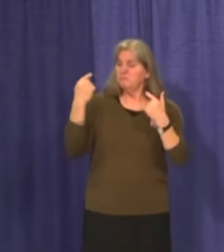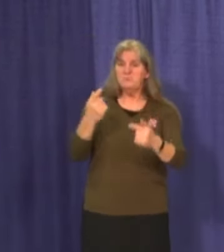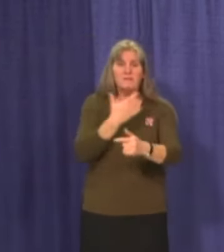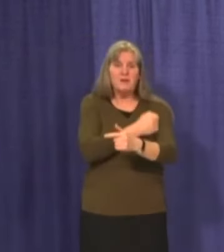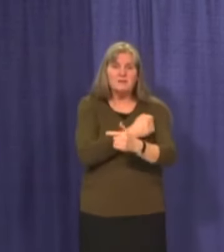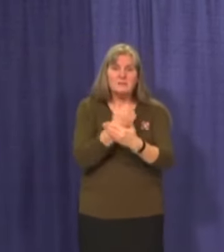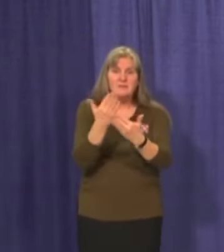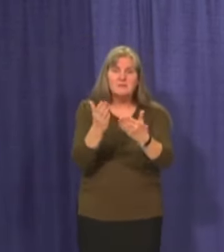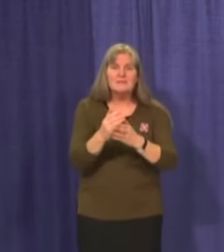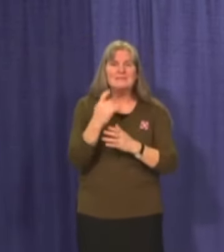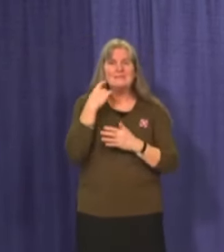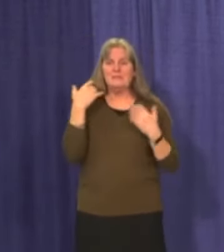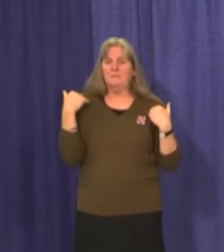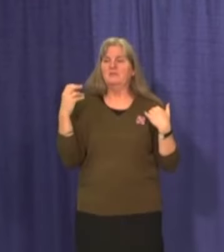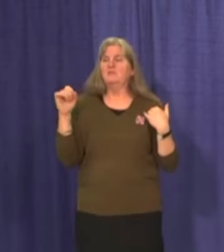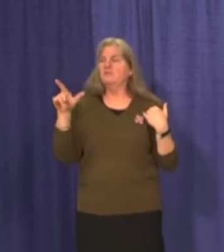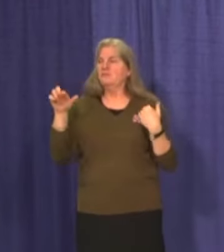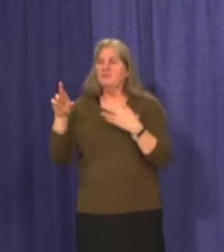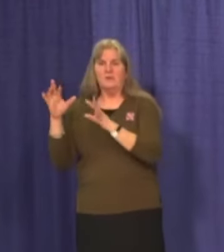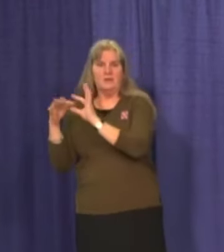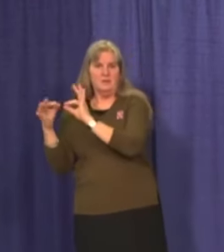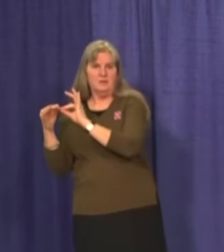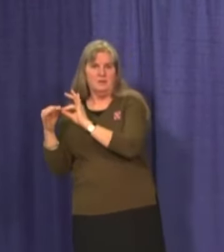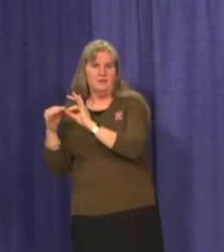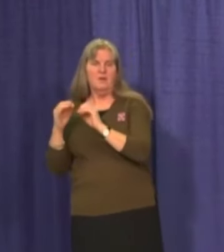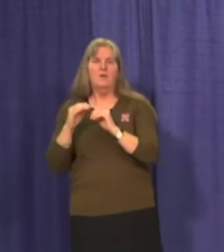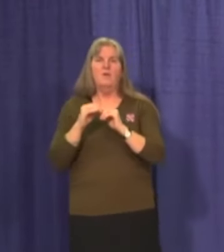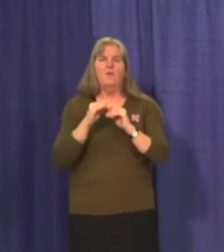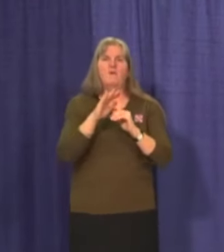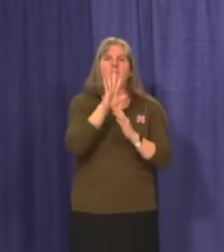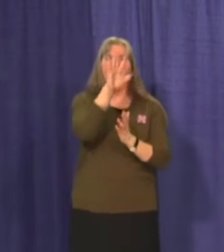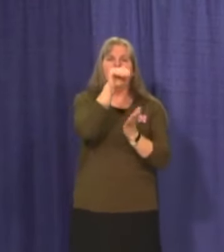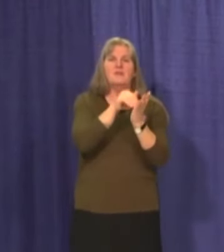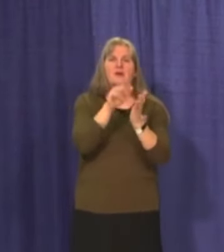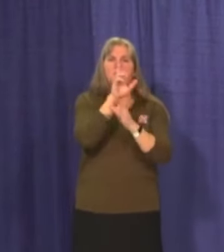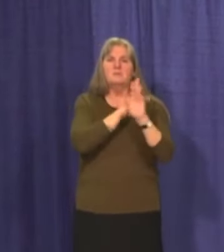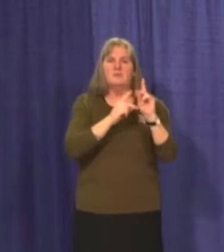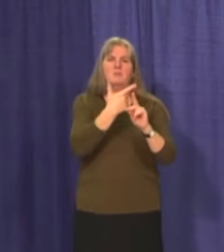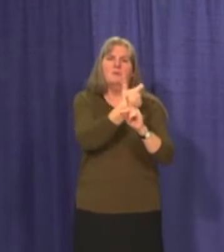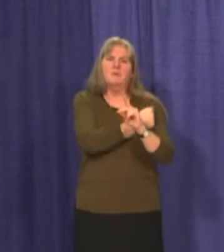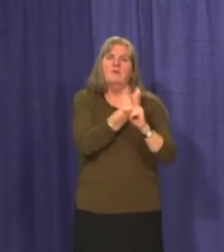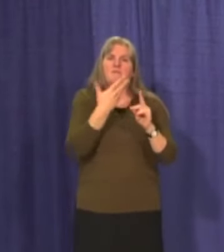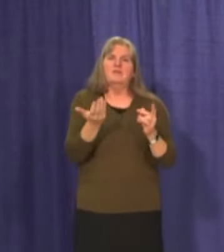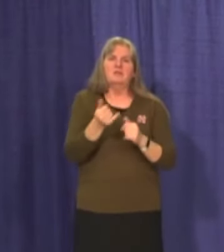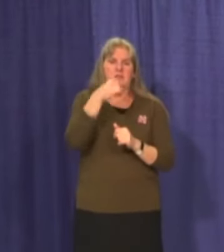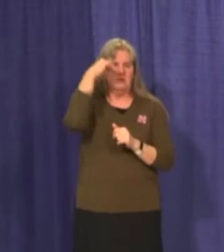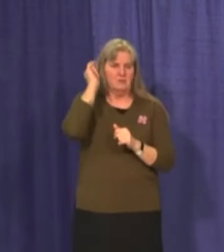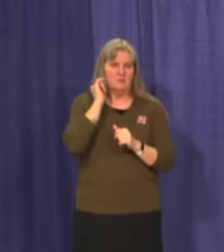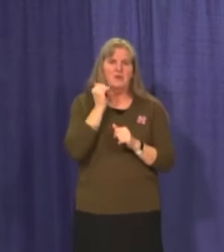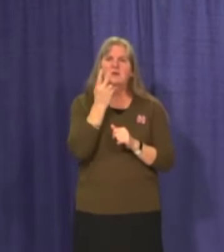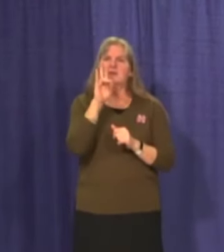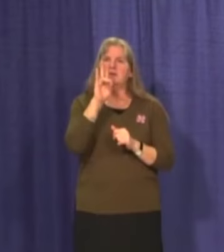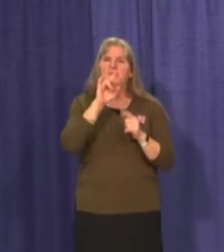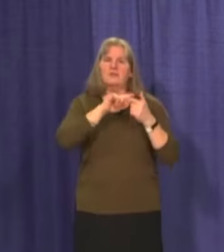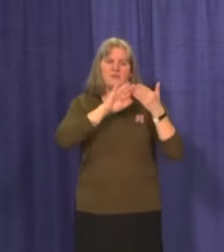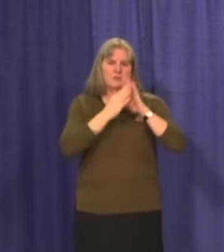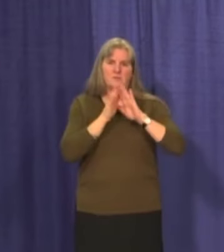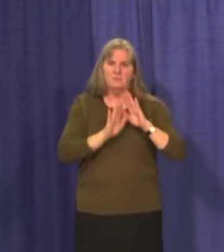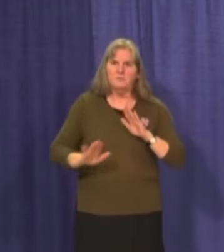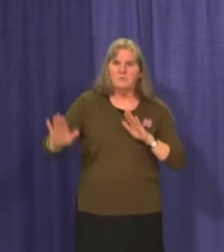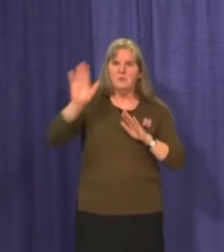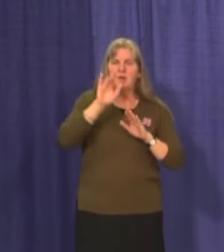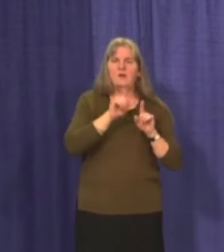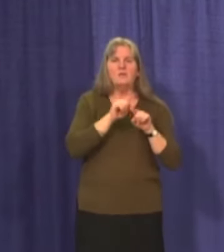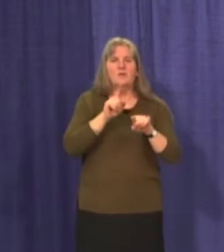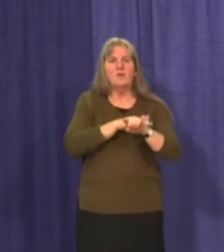As Minister Stryker said, we have immunized over 5,000 Yukoners in seven communities, including long